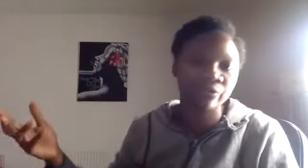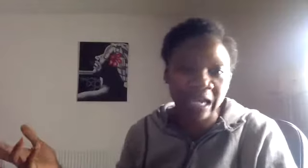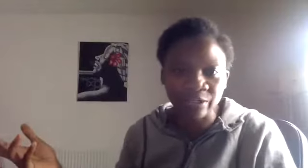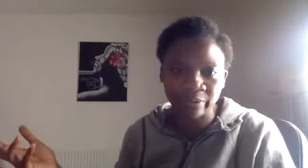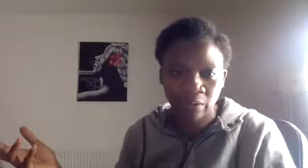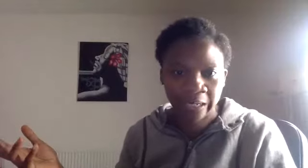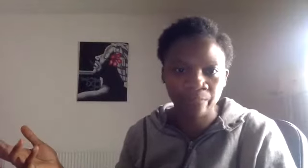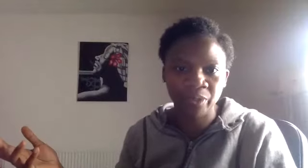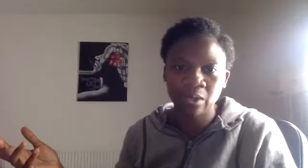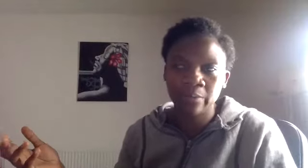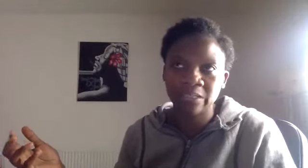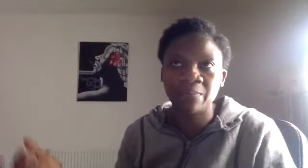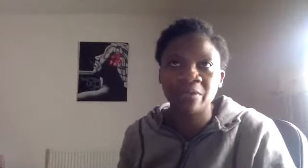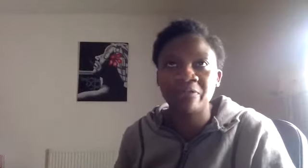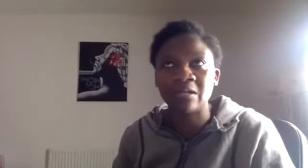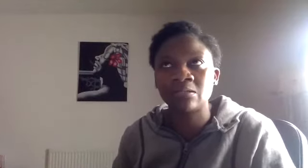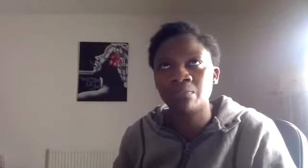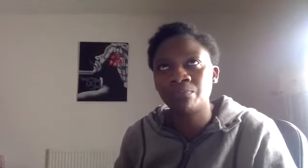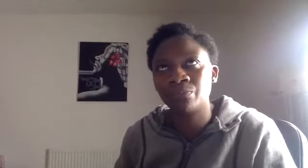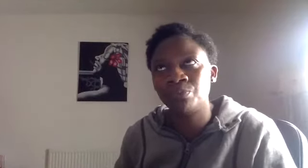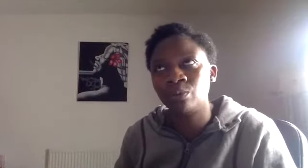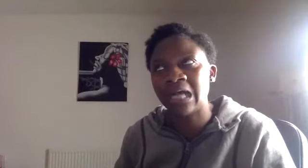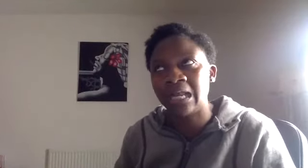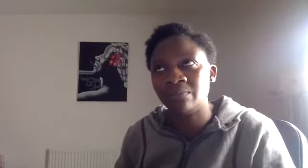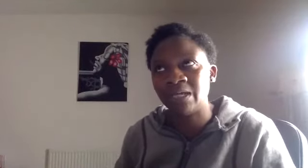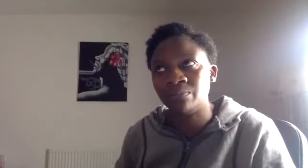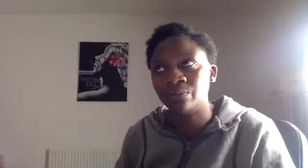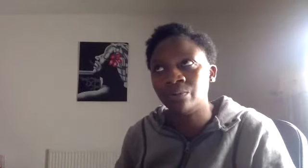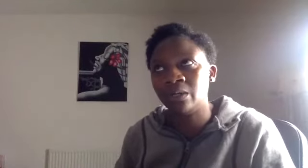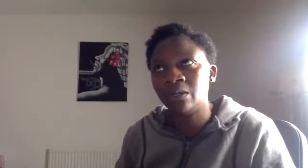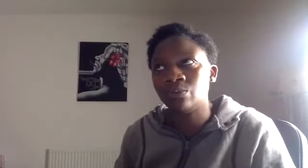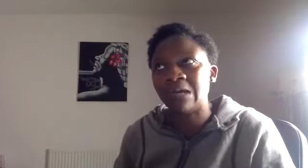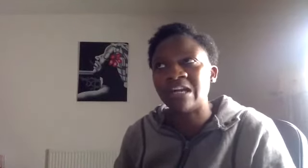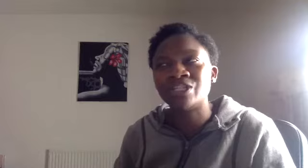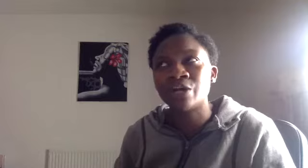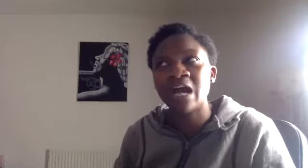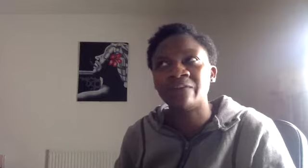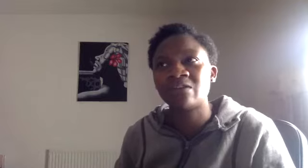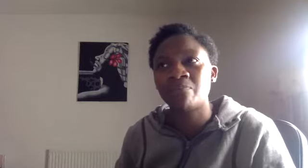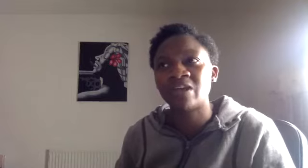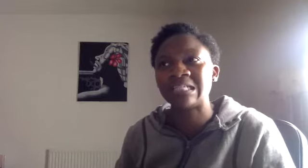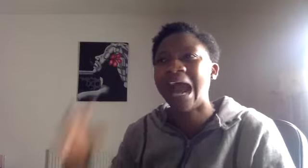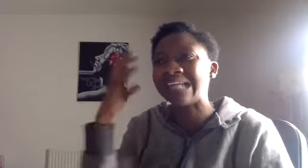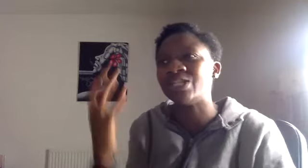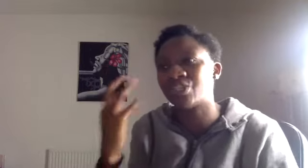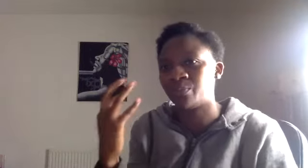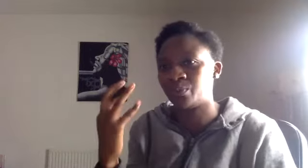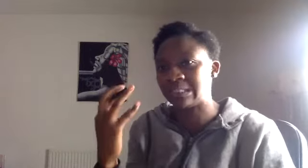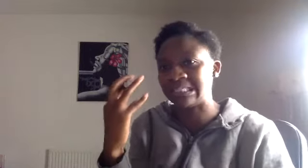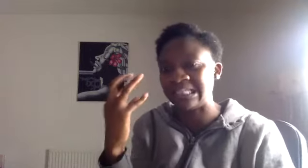relate to it. Right. Some of the things that you're telling people when they don't have something tangible to see,